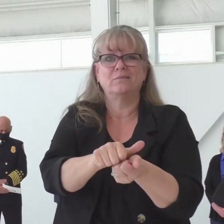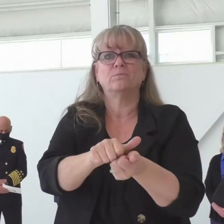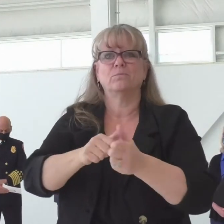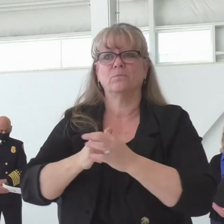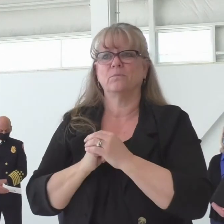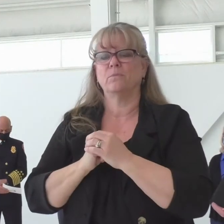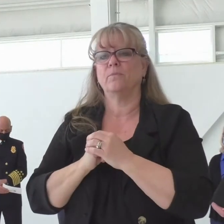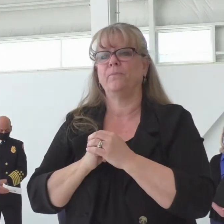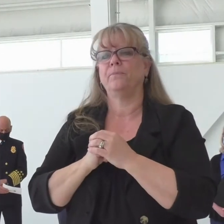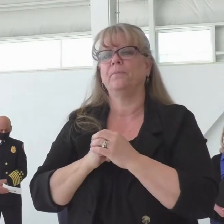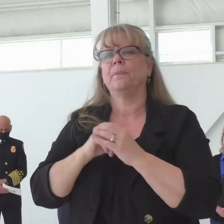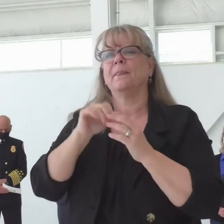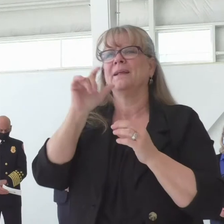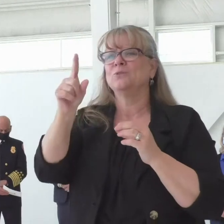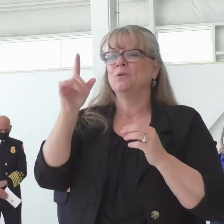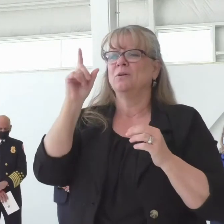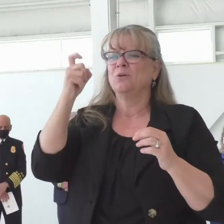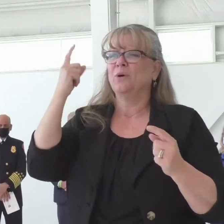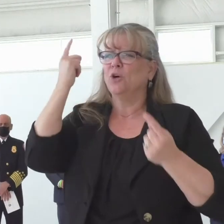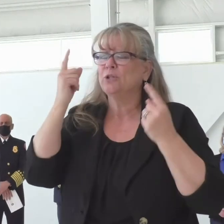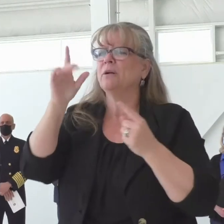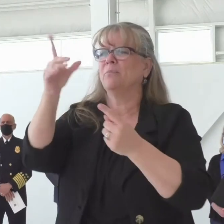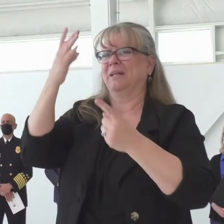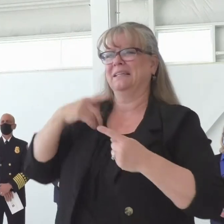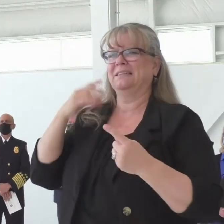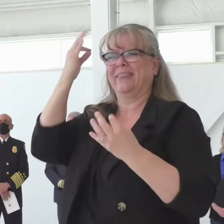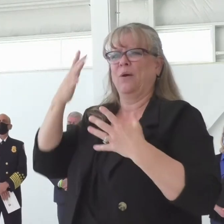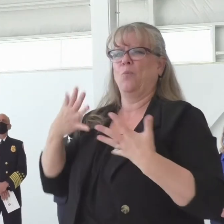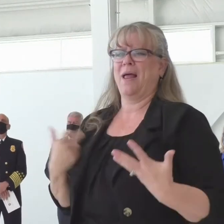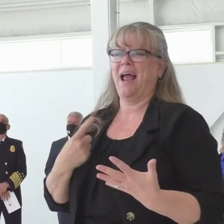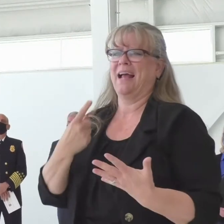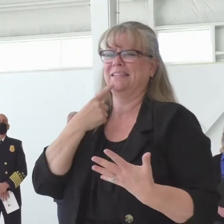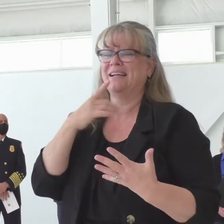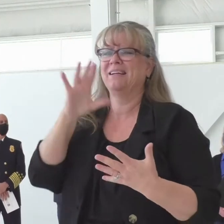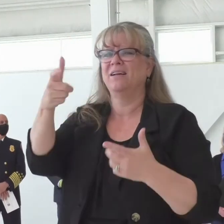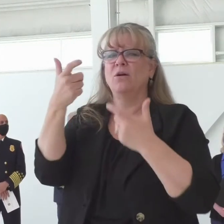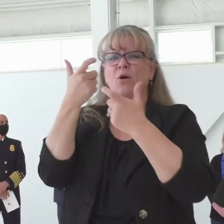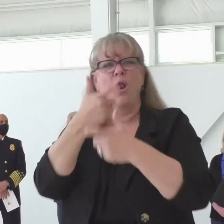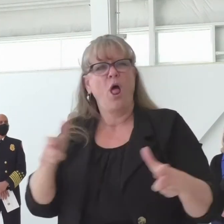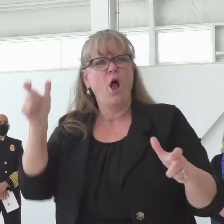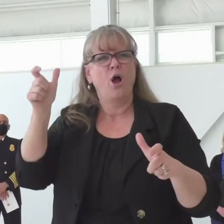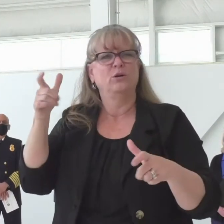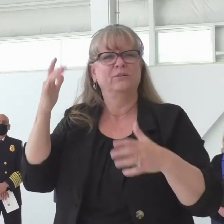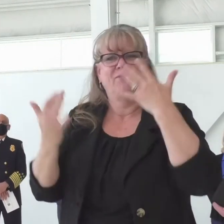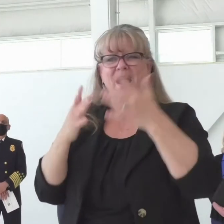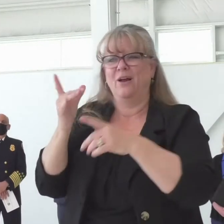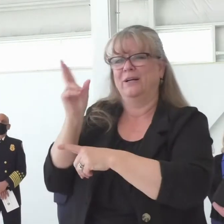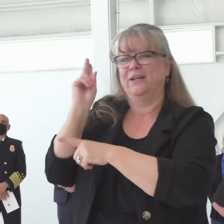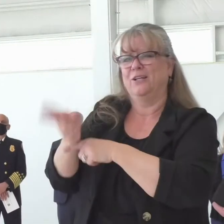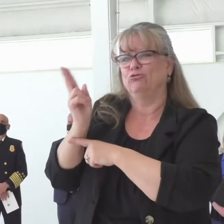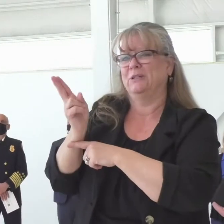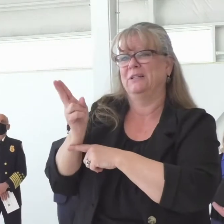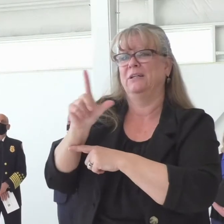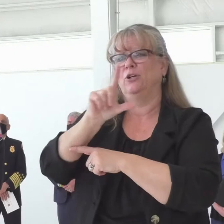today. 20 of the largest fires in Colorado's history have occurred since 2000.